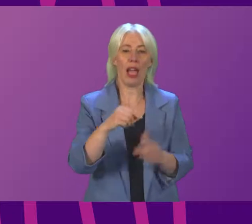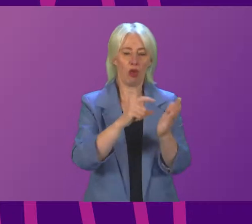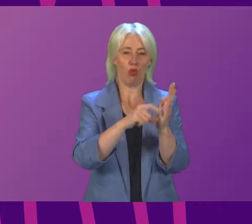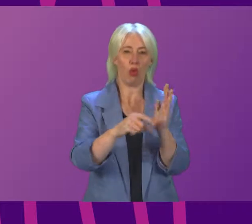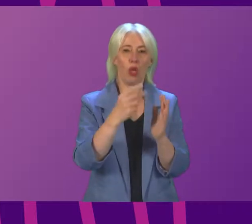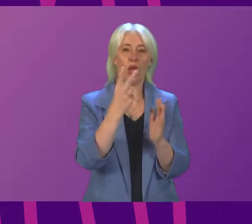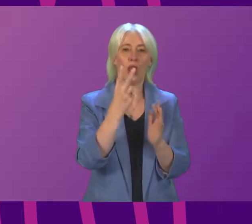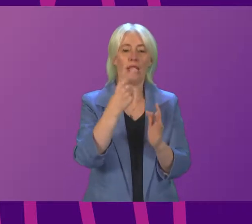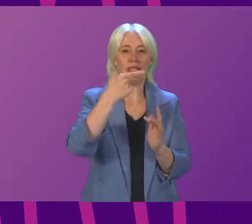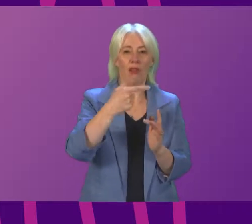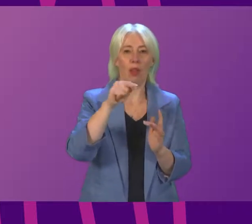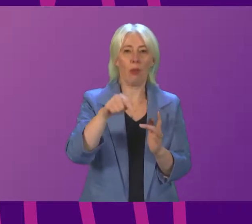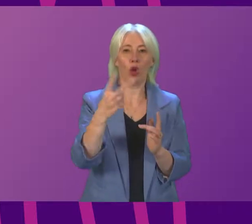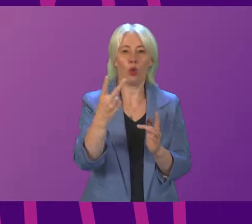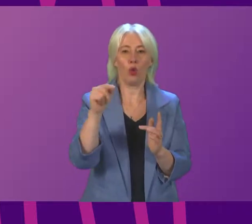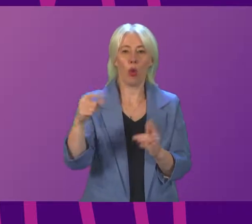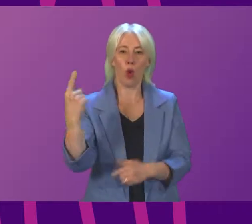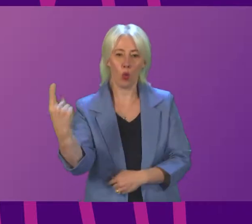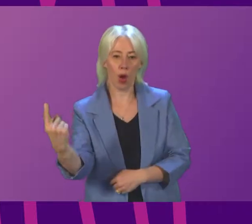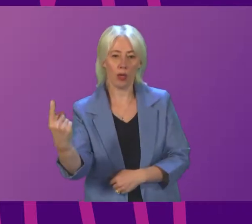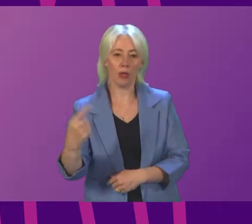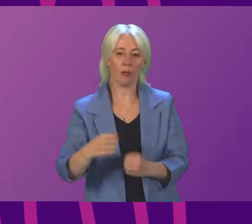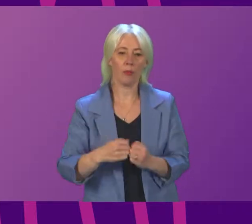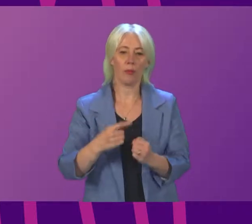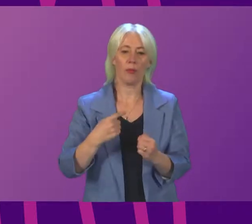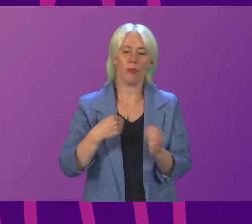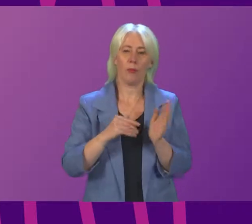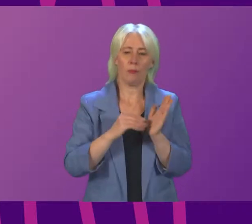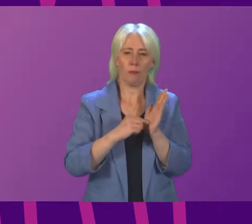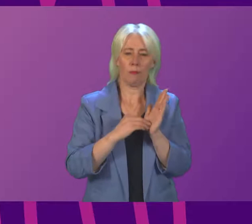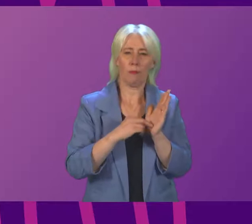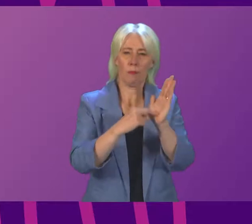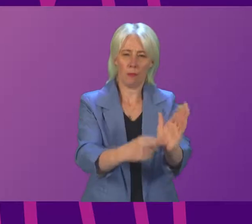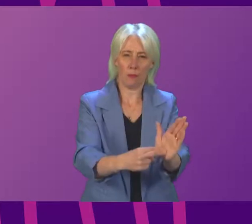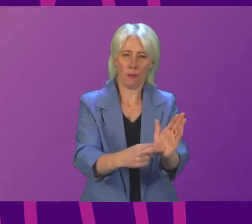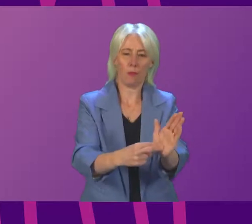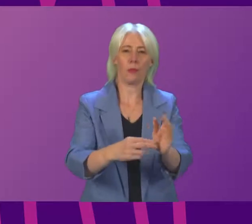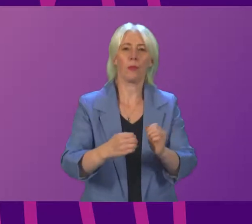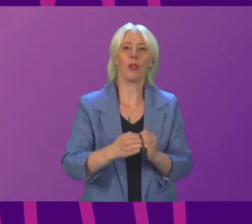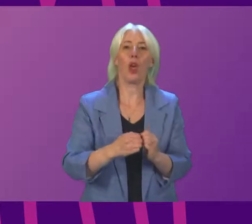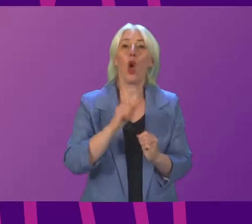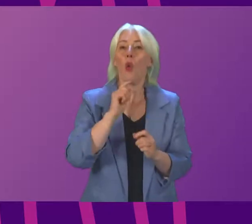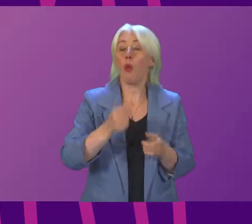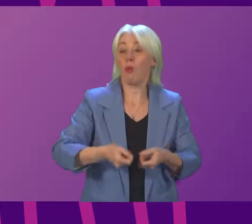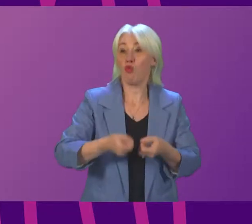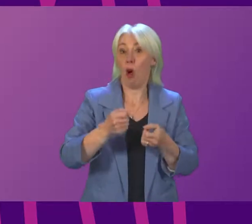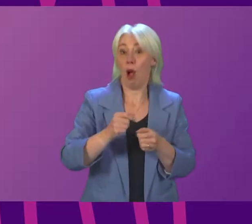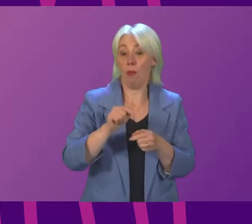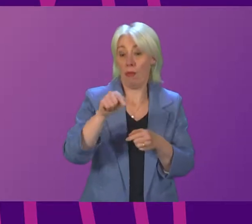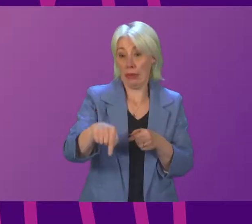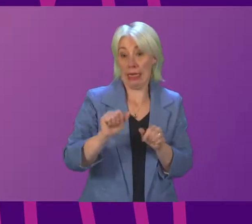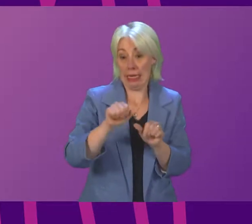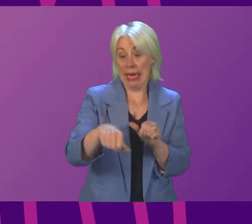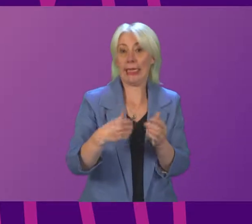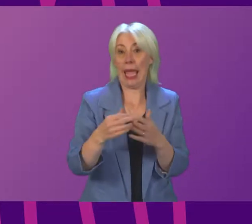.1. I do so in light of the fact that I lodge a very similar question to that which is due to be raised during the next item of business.